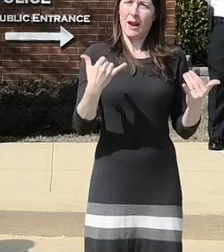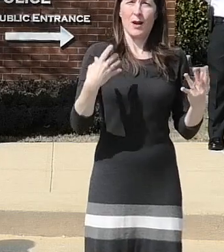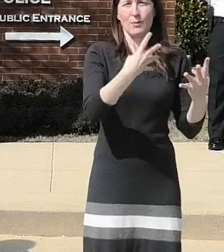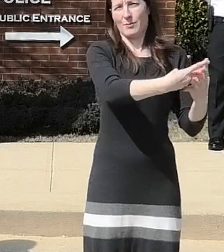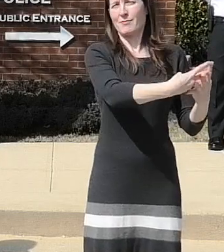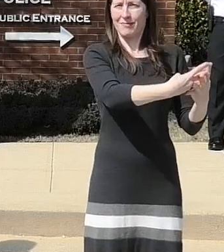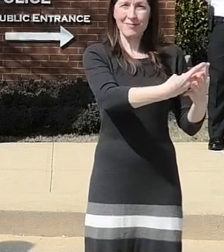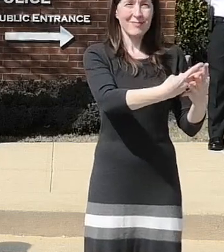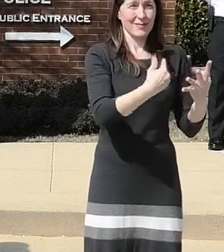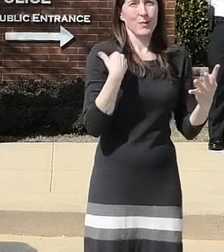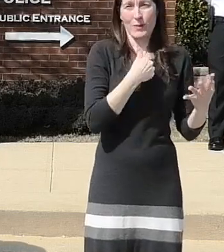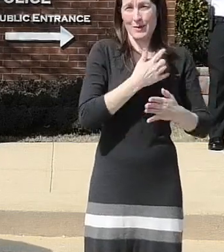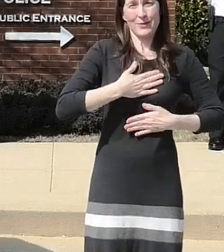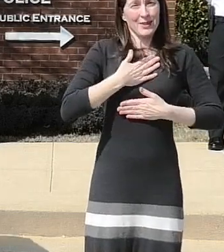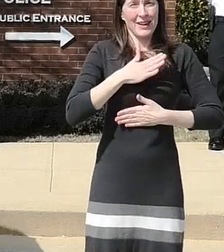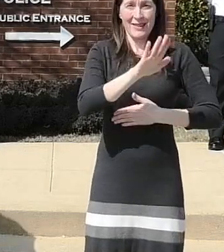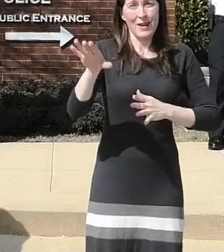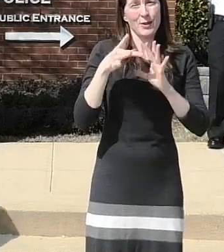their cooperation